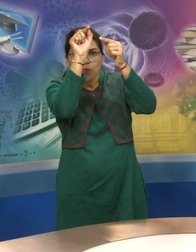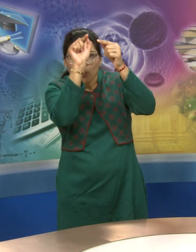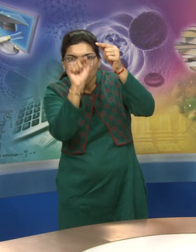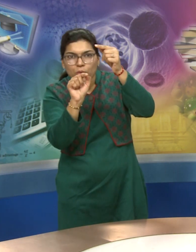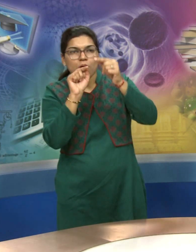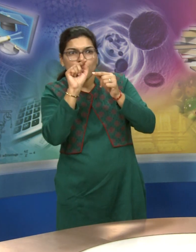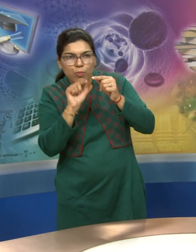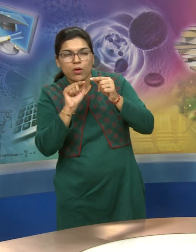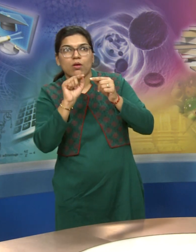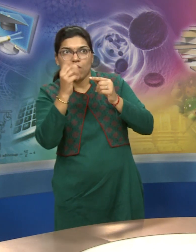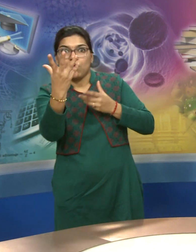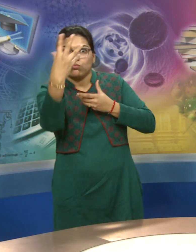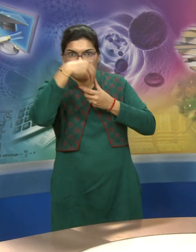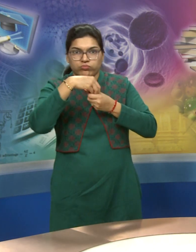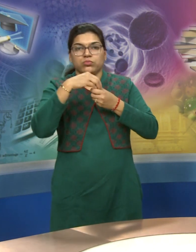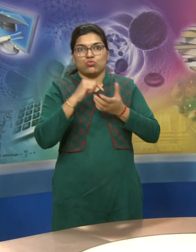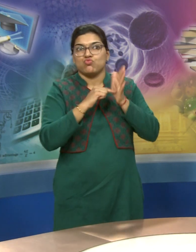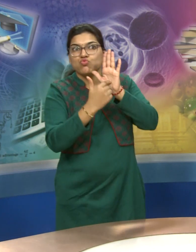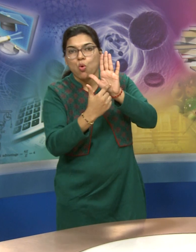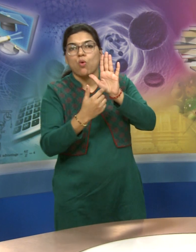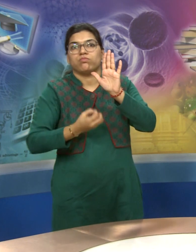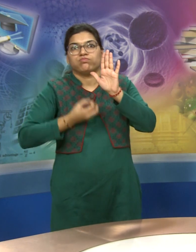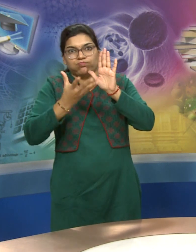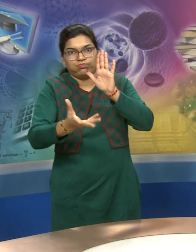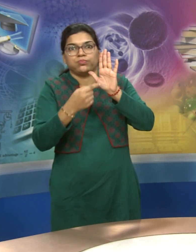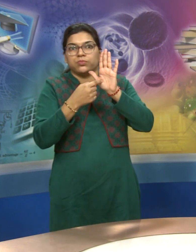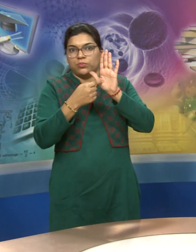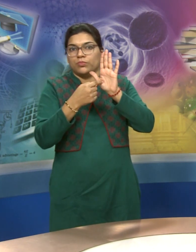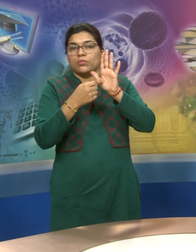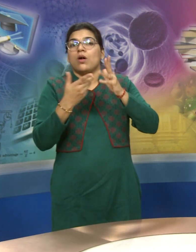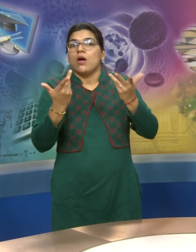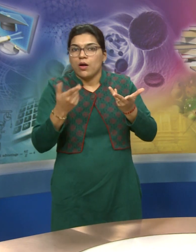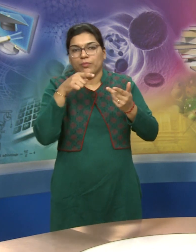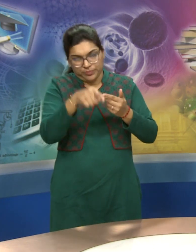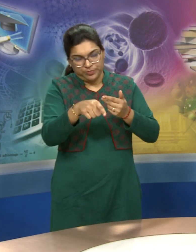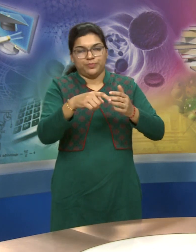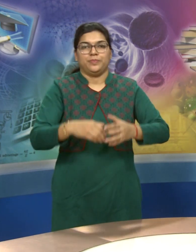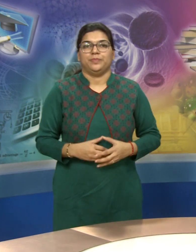signs in your local area and demonstrate their use in common phrases